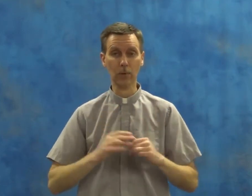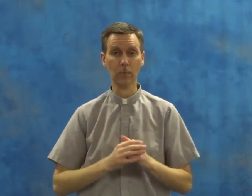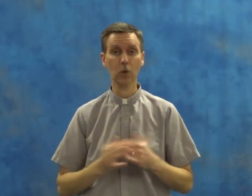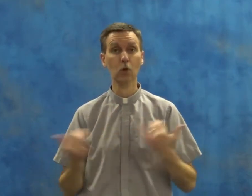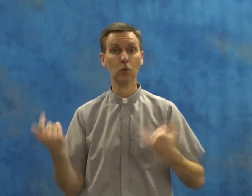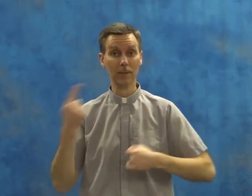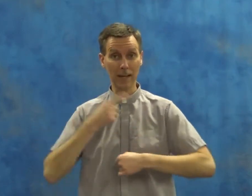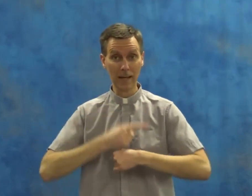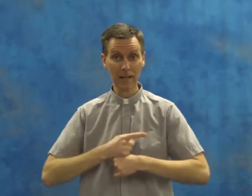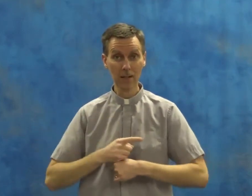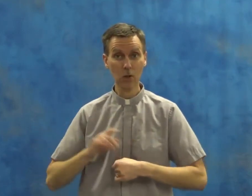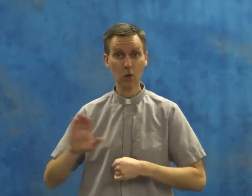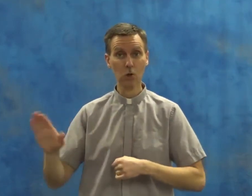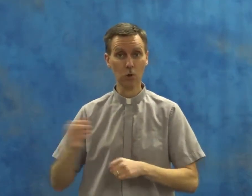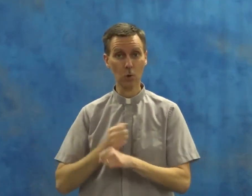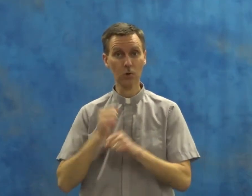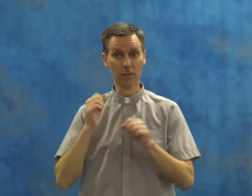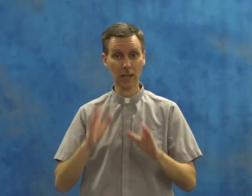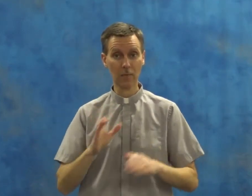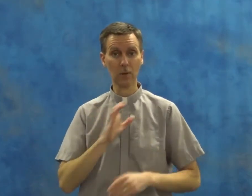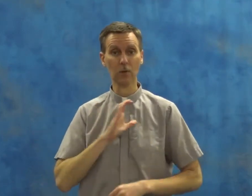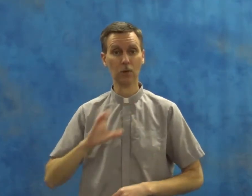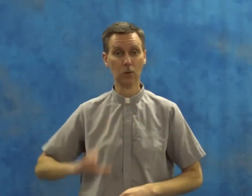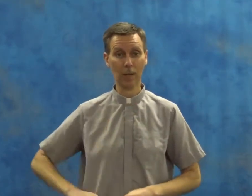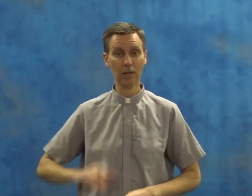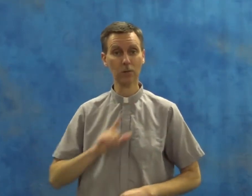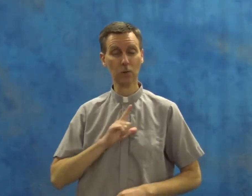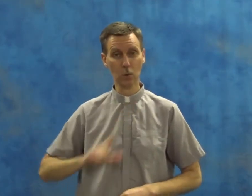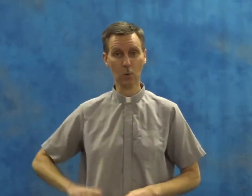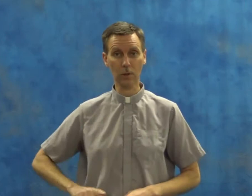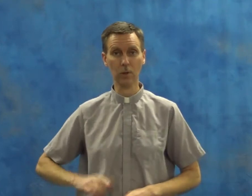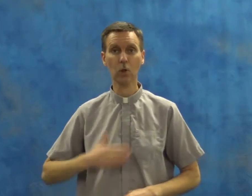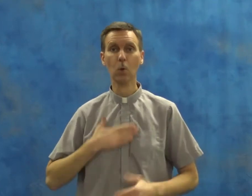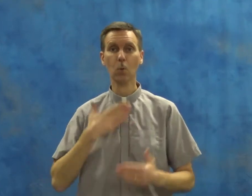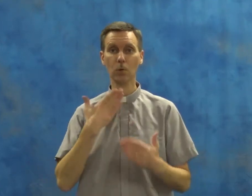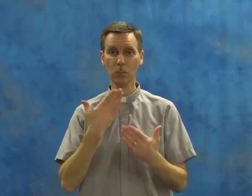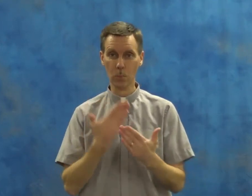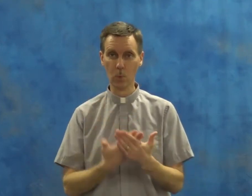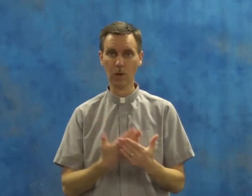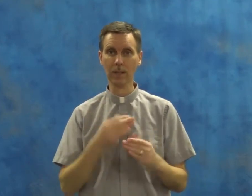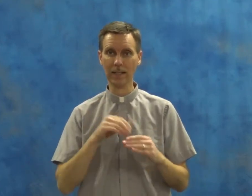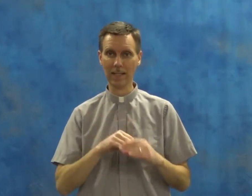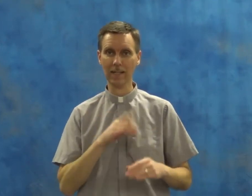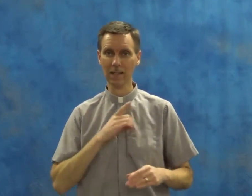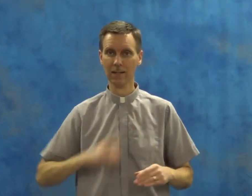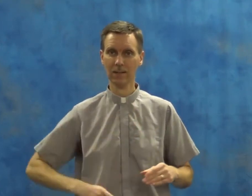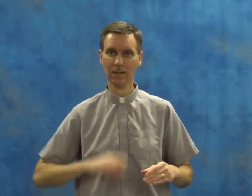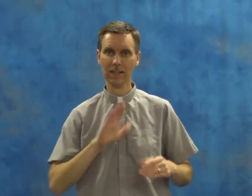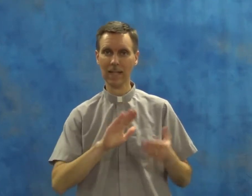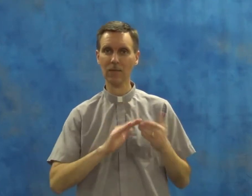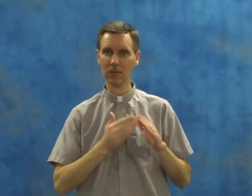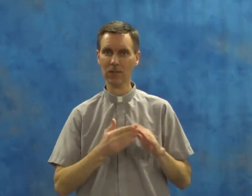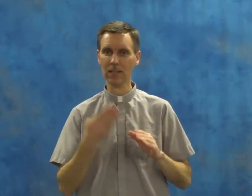Today, your Savior, Christ the Lord, was born in David City,